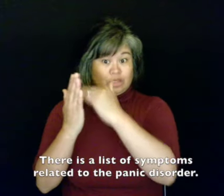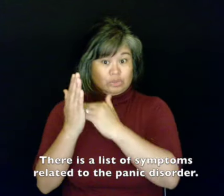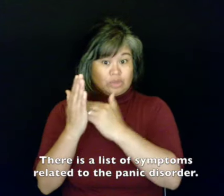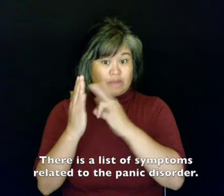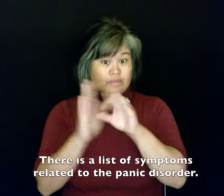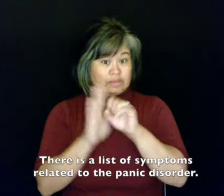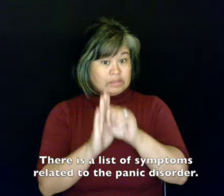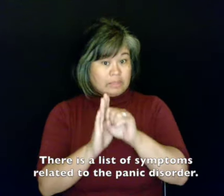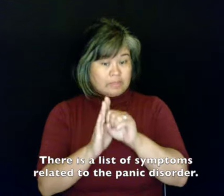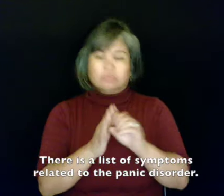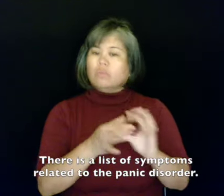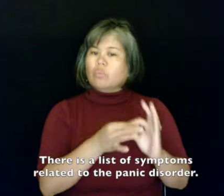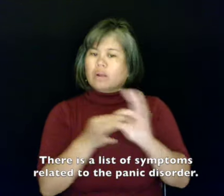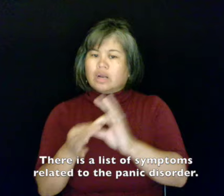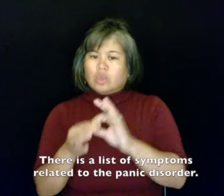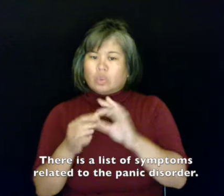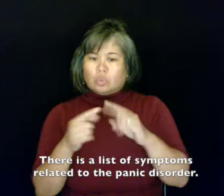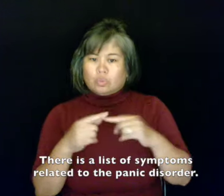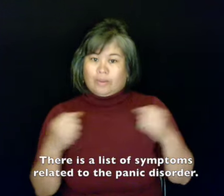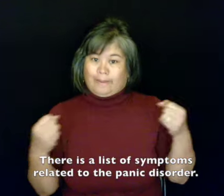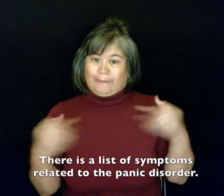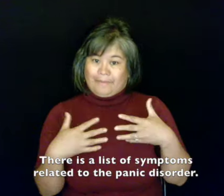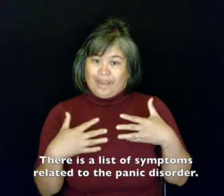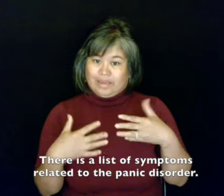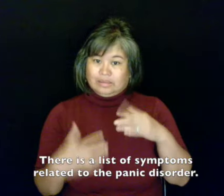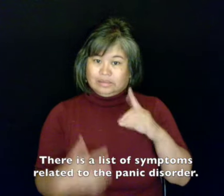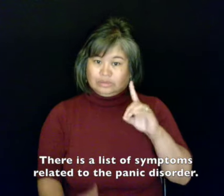There is a list of symptoms related to the panic disorder.